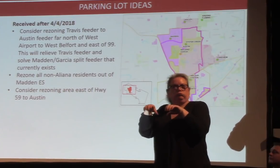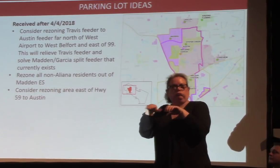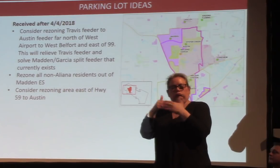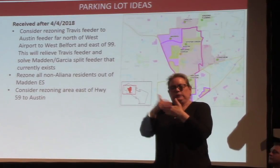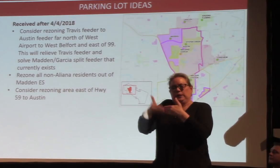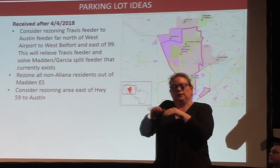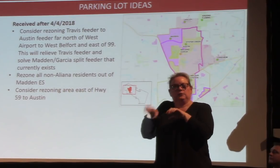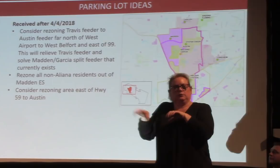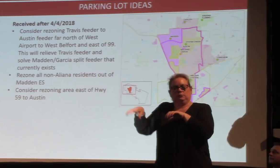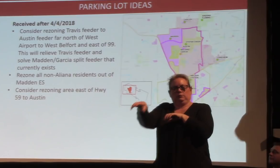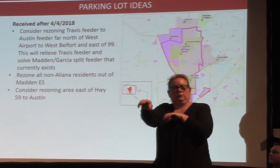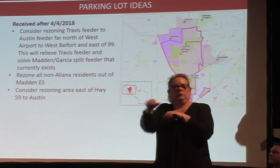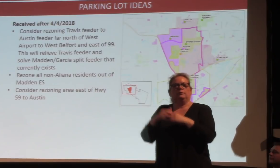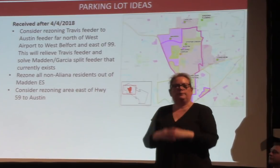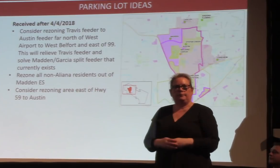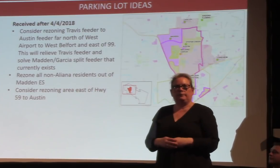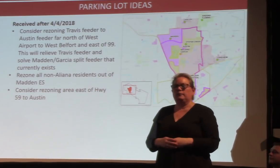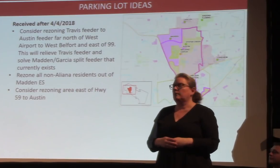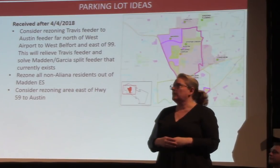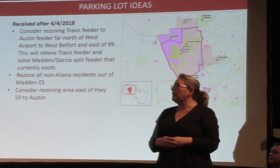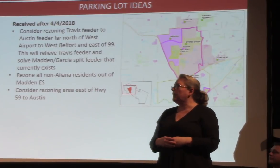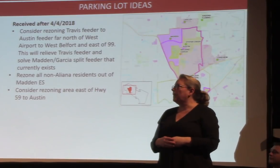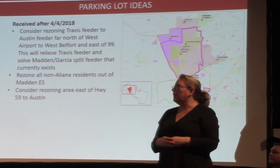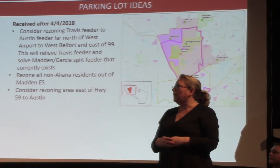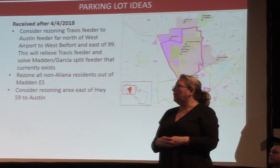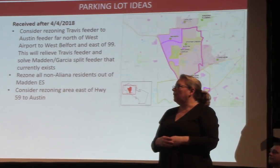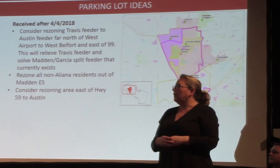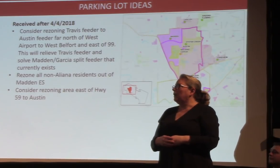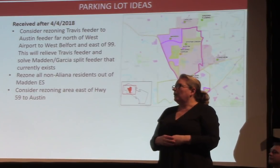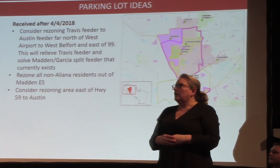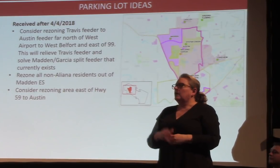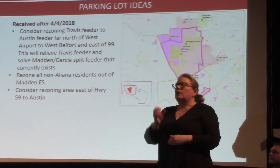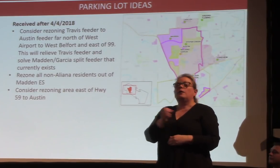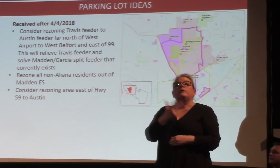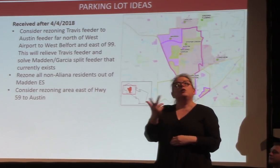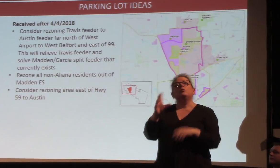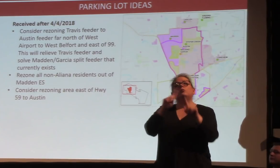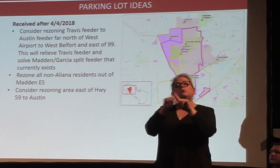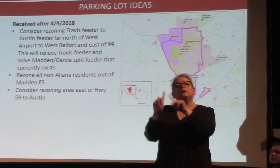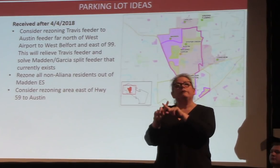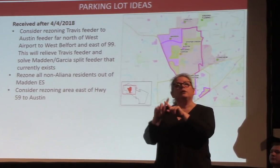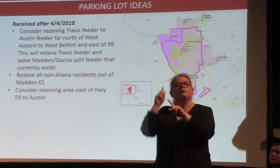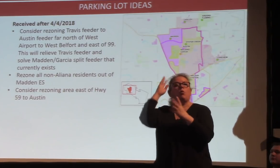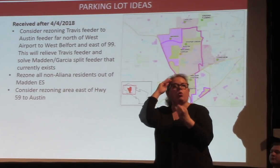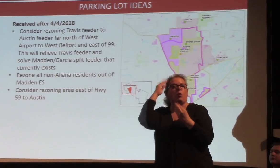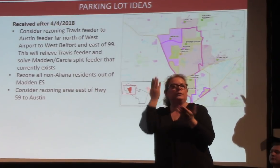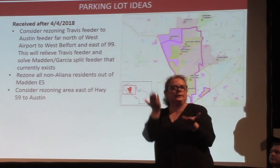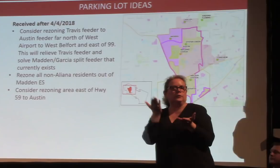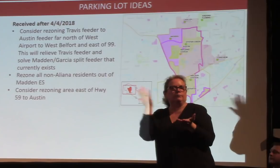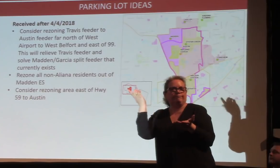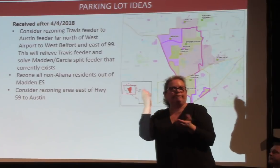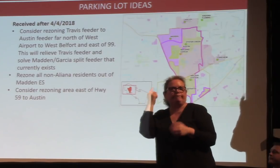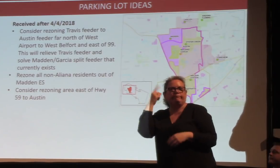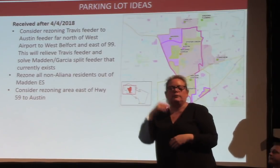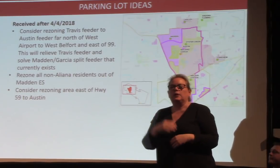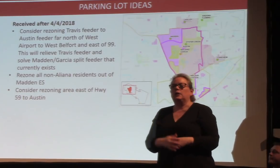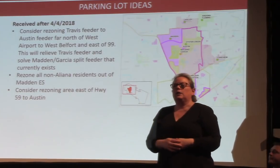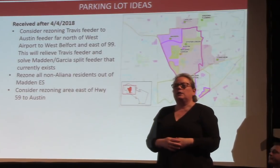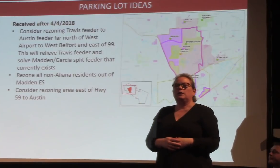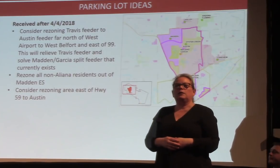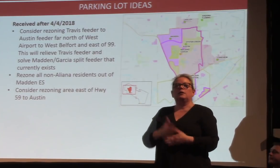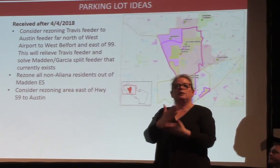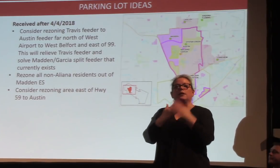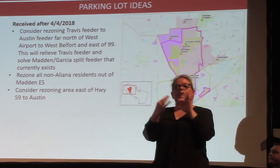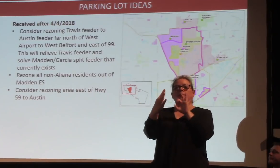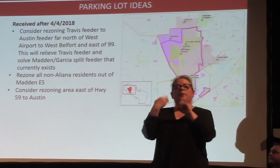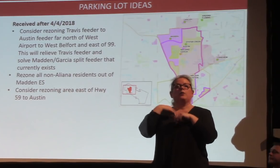The other, kind of the other side we got to this, is there's kind of two different schools of thought here. There's some feedback